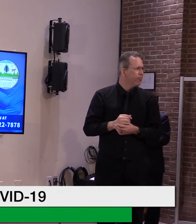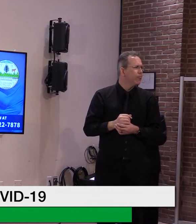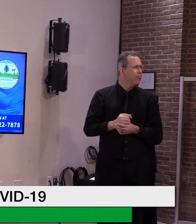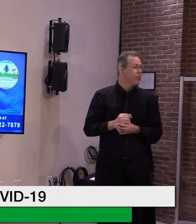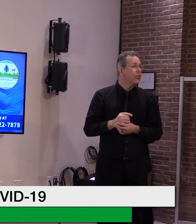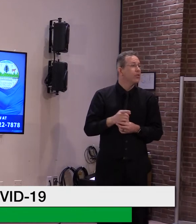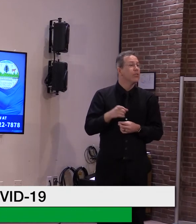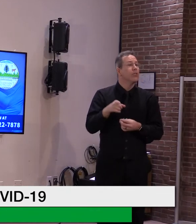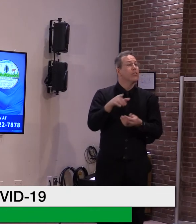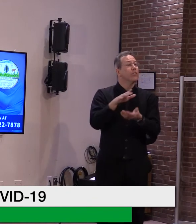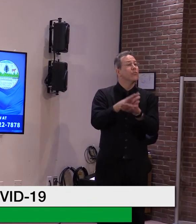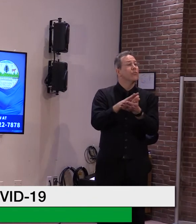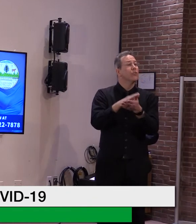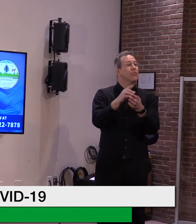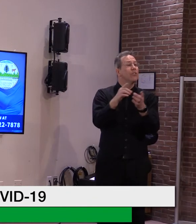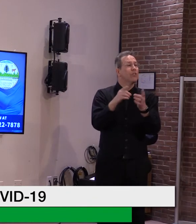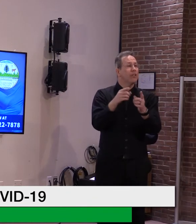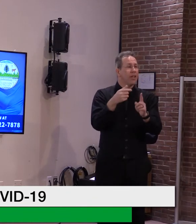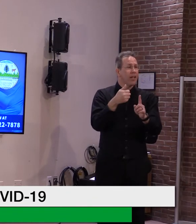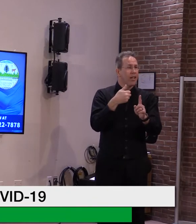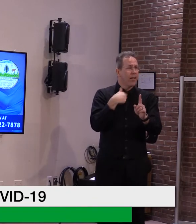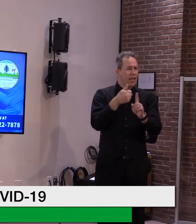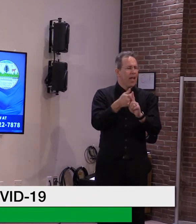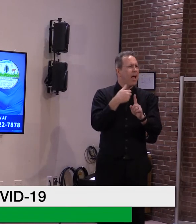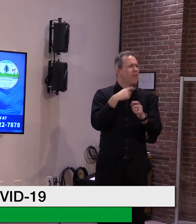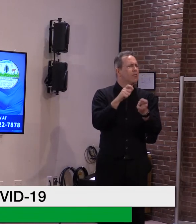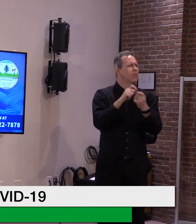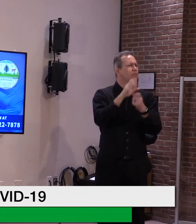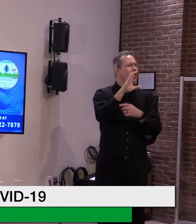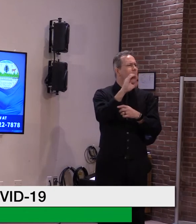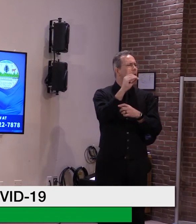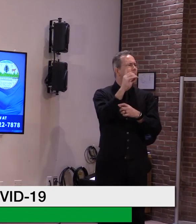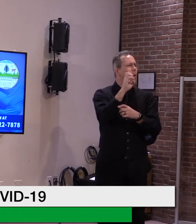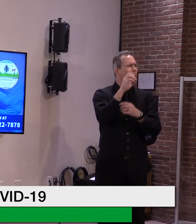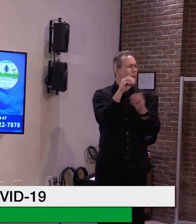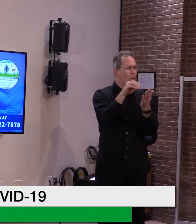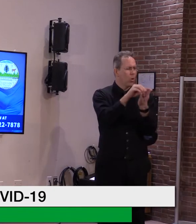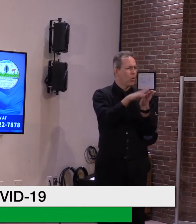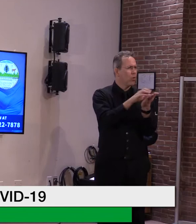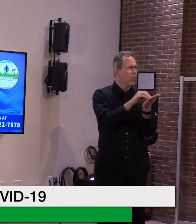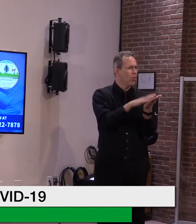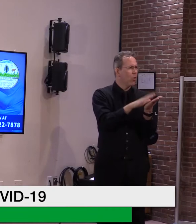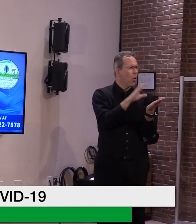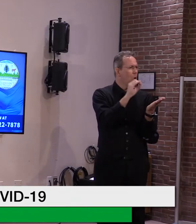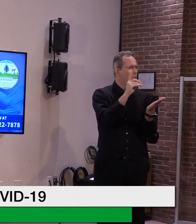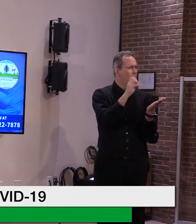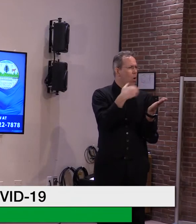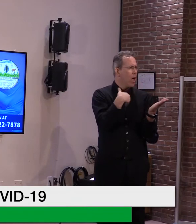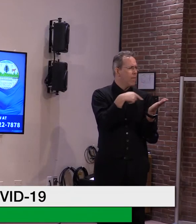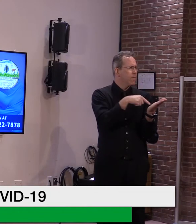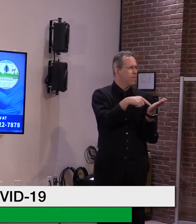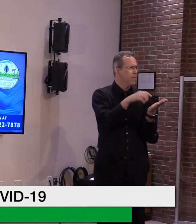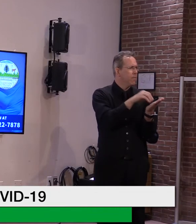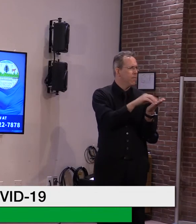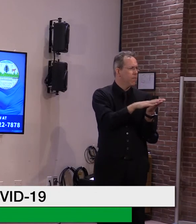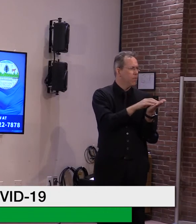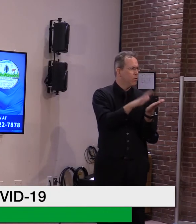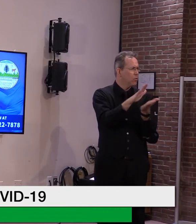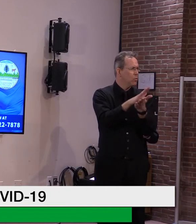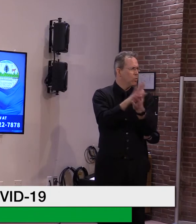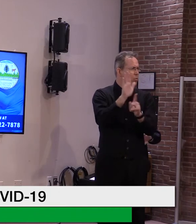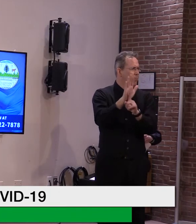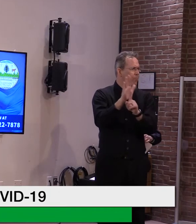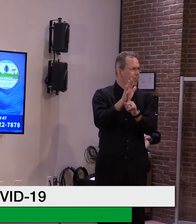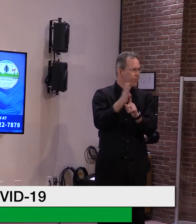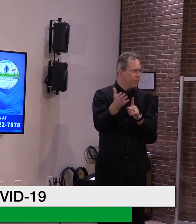codes for signing up for the vaccine as an educator. And she's thinking that the code, is there anything